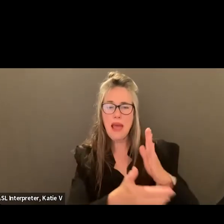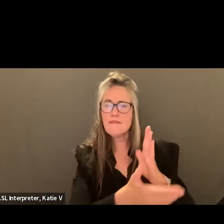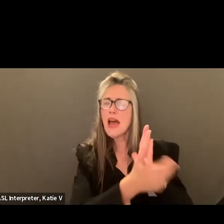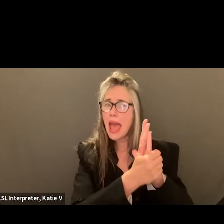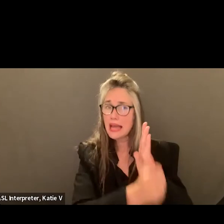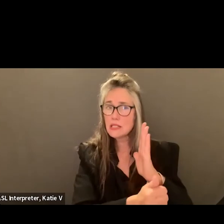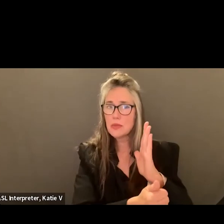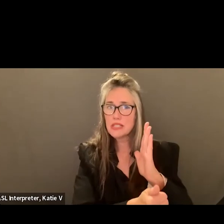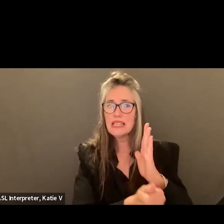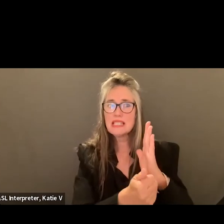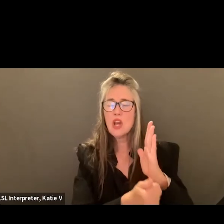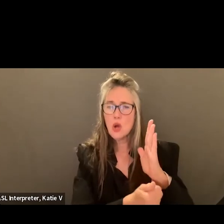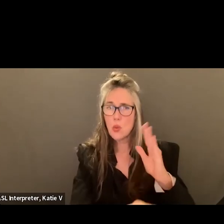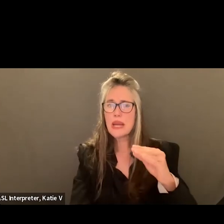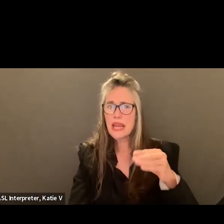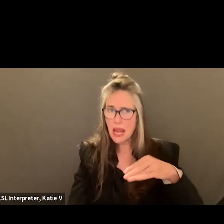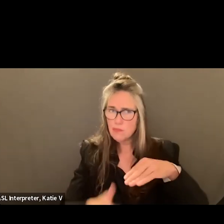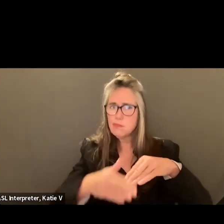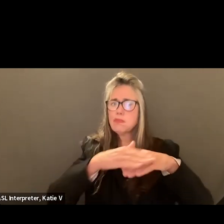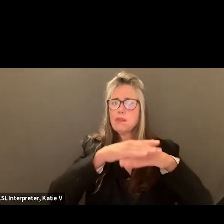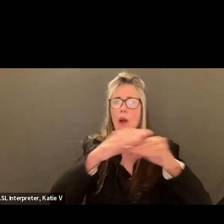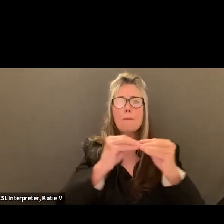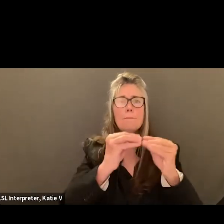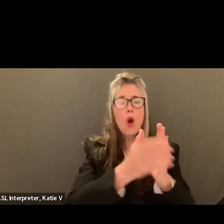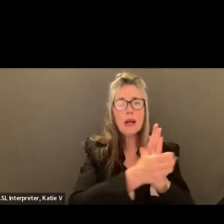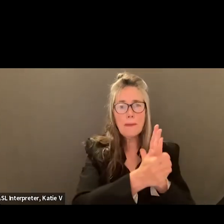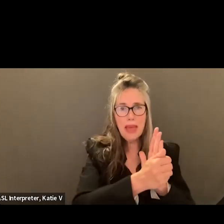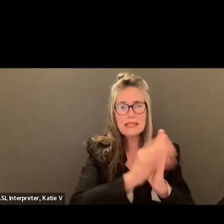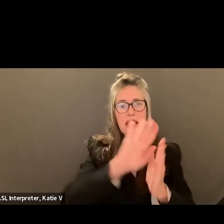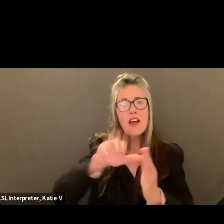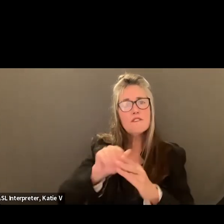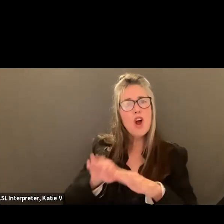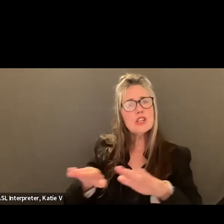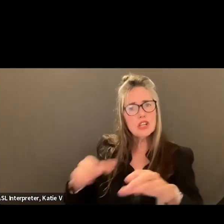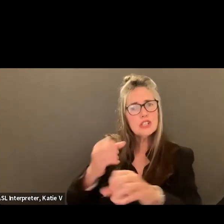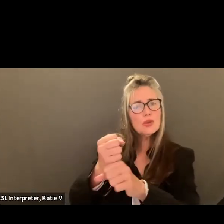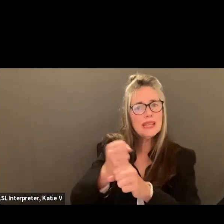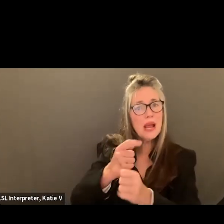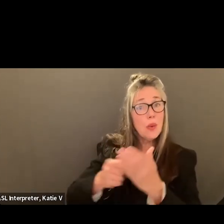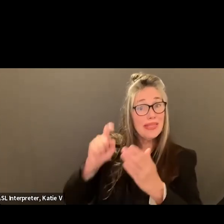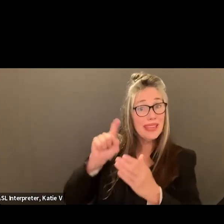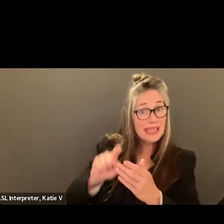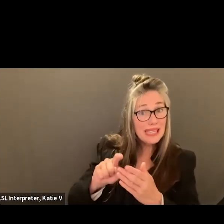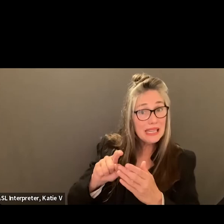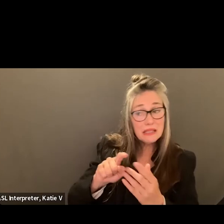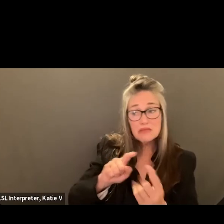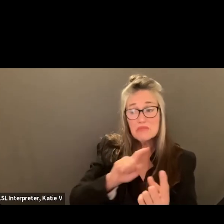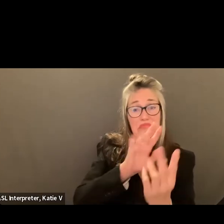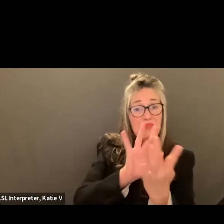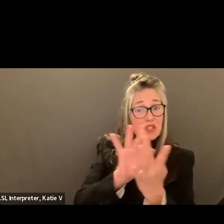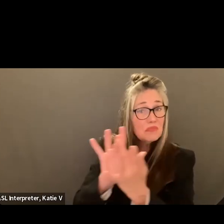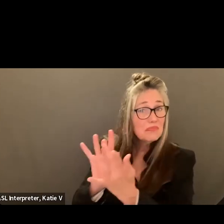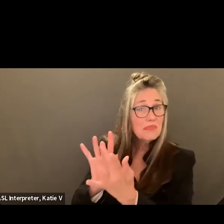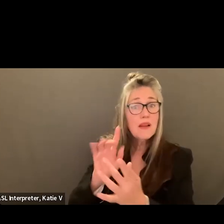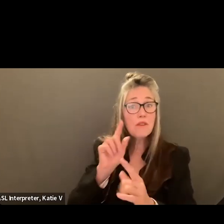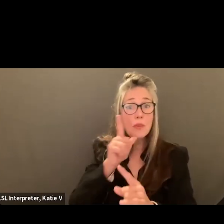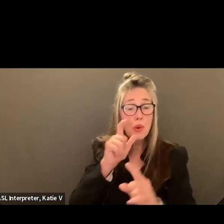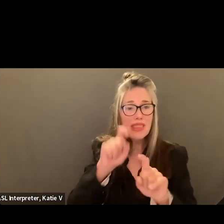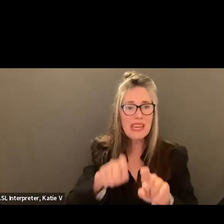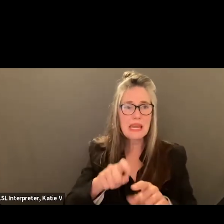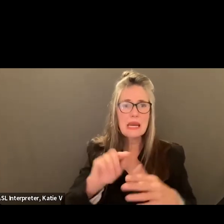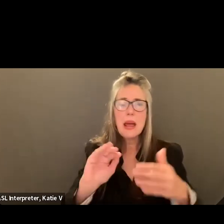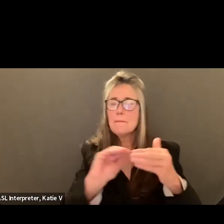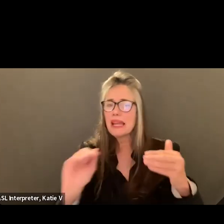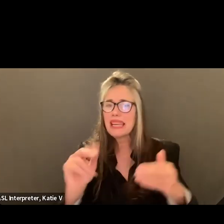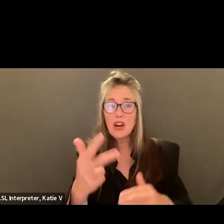across tier one, which is all kids getting what they need when they need from from whom they need it. But our tier three is our intensive supports. That's